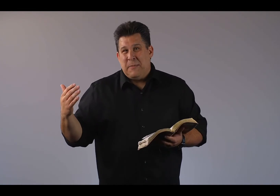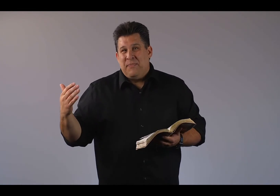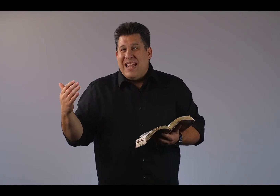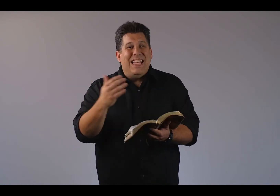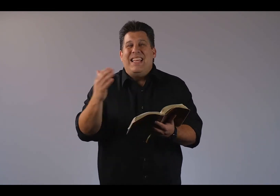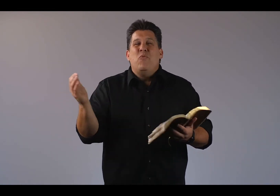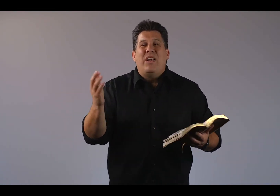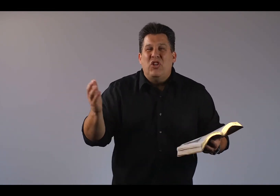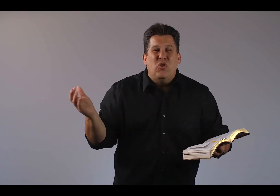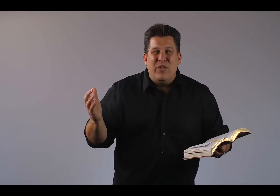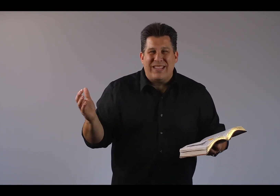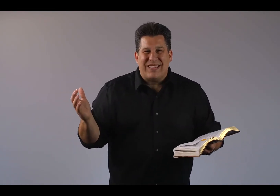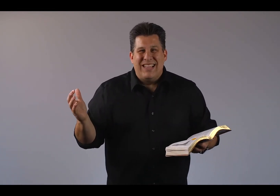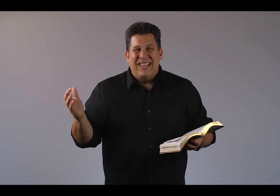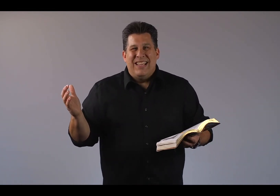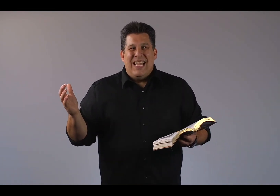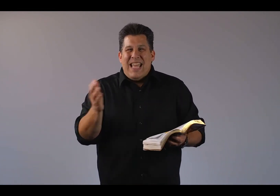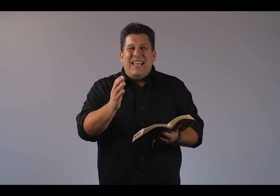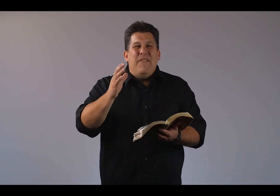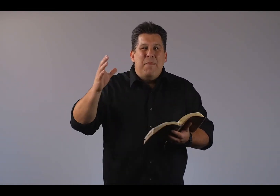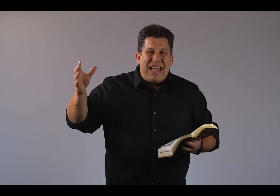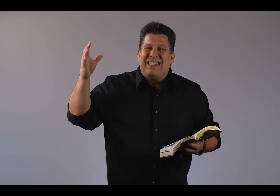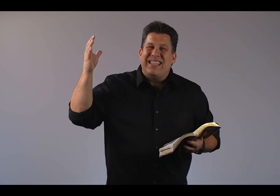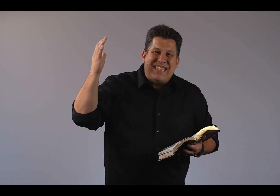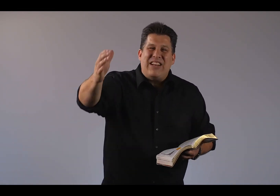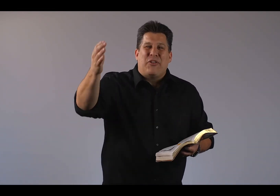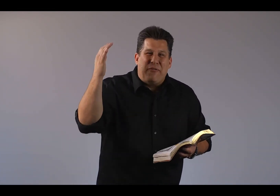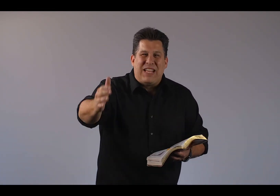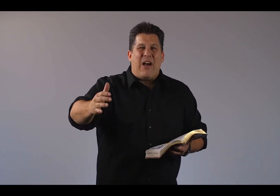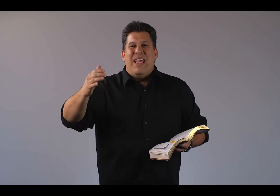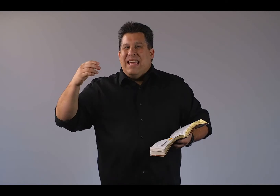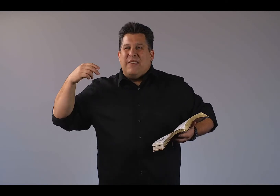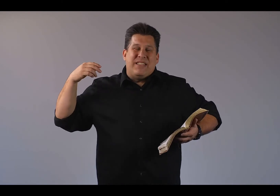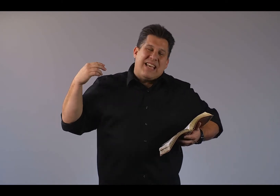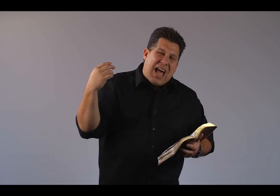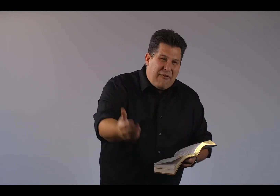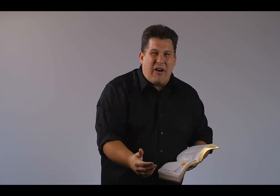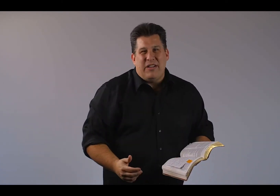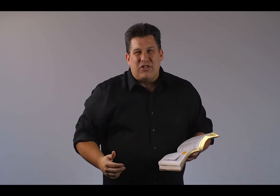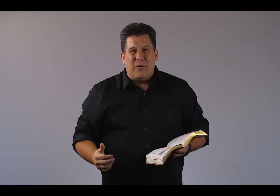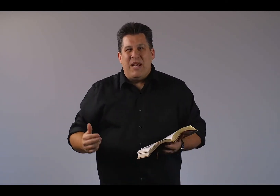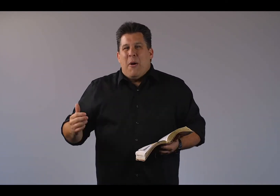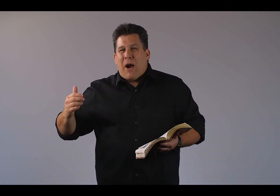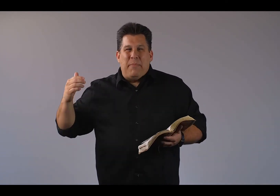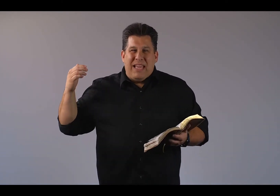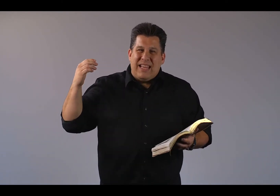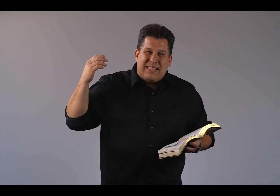He didn't want to do this. He didn't even make it to the center of town. He gives this half-hearted sermon, probably getting his,